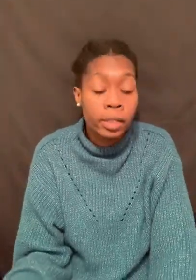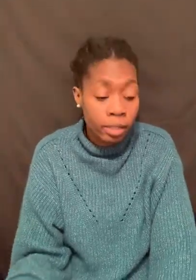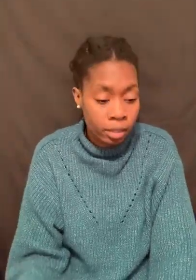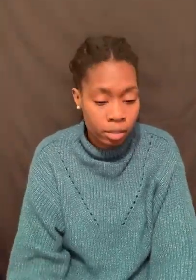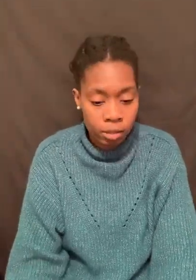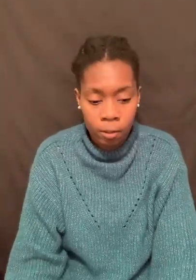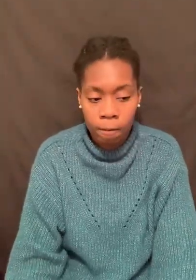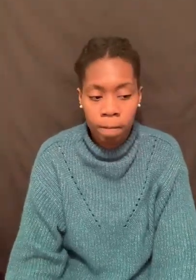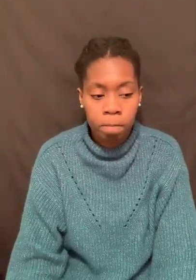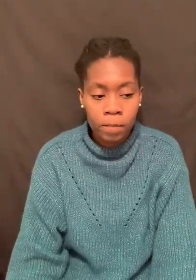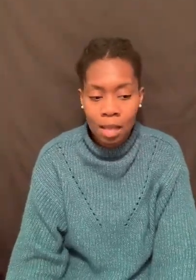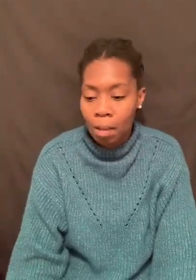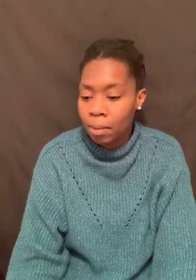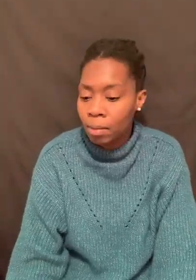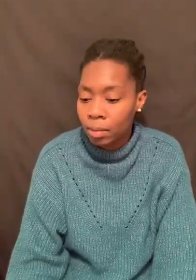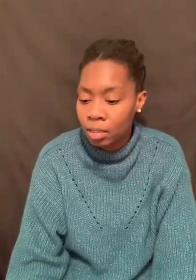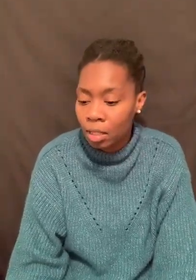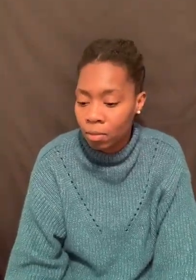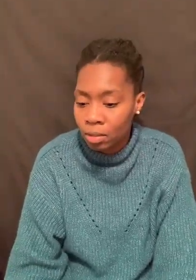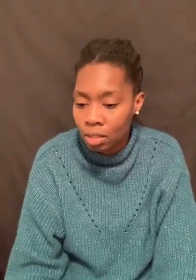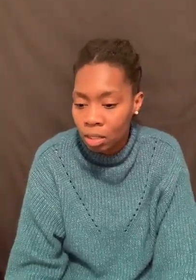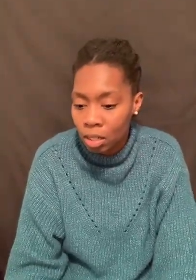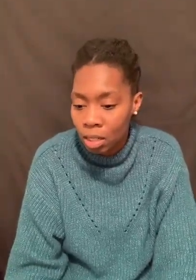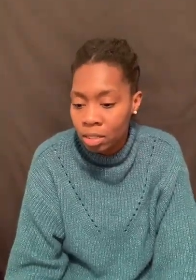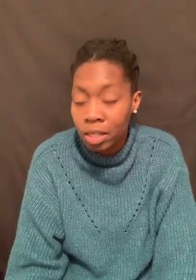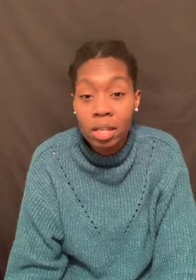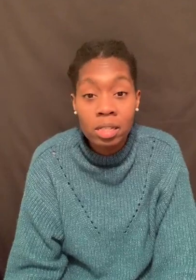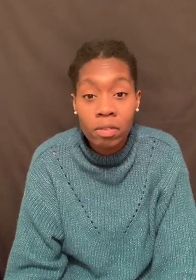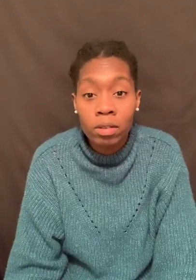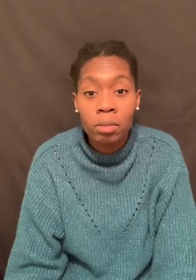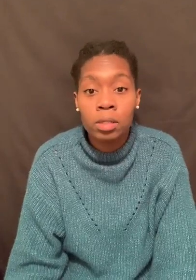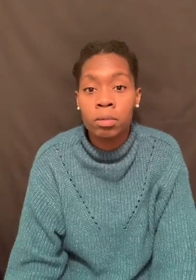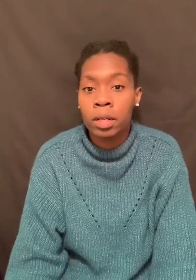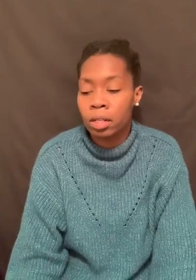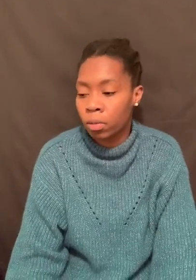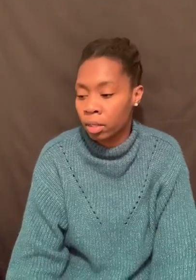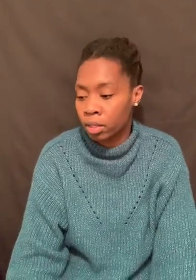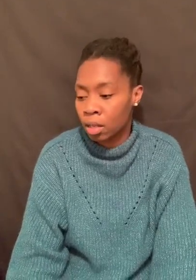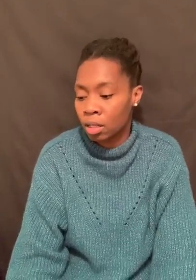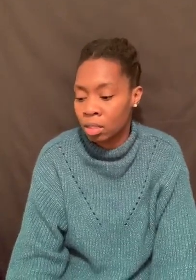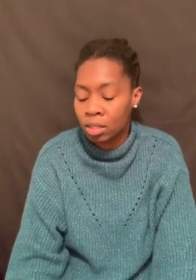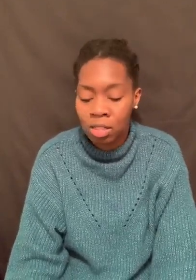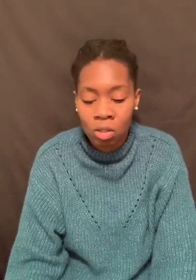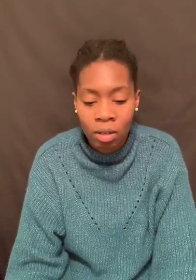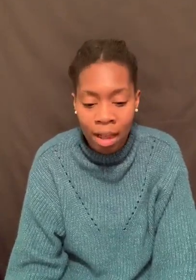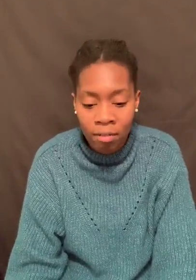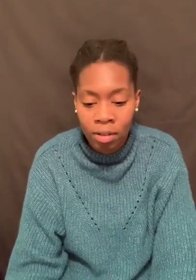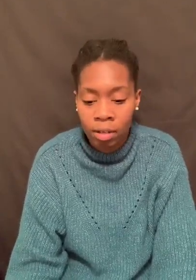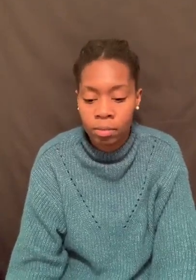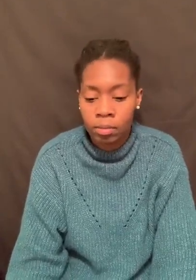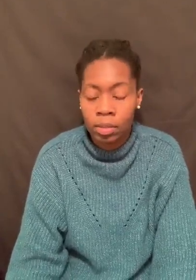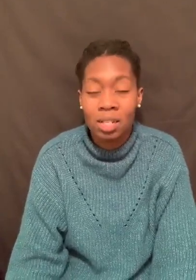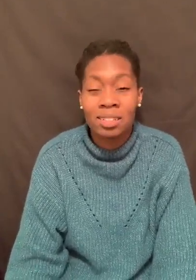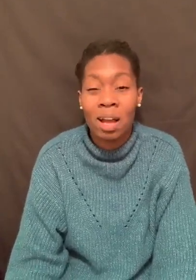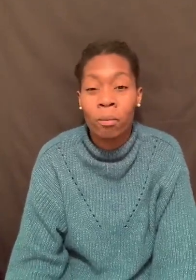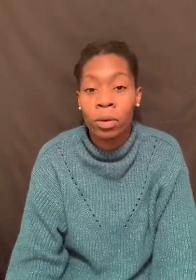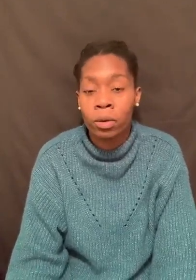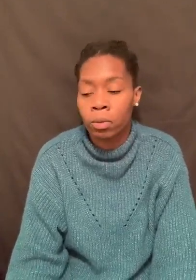witness. Yeah. But remember, this stuff, it's easy for them to read what they're saying. Because there's no life in it. It's not real.